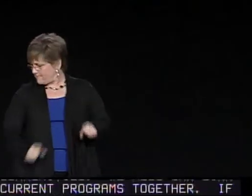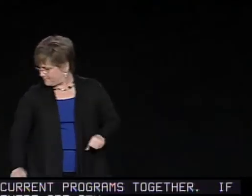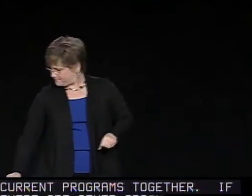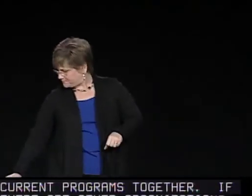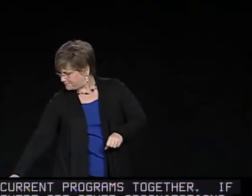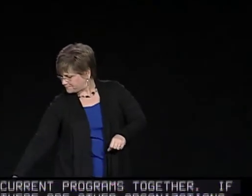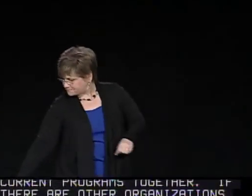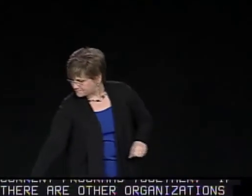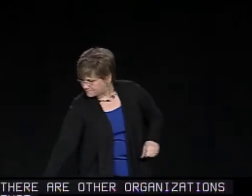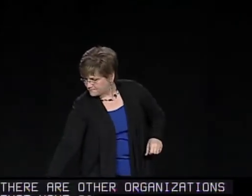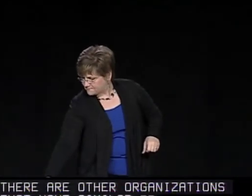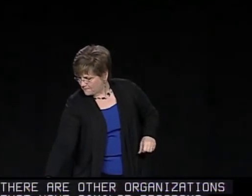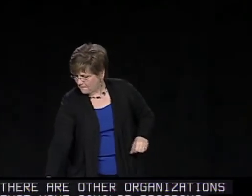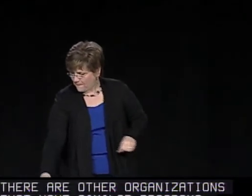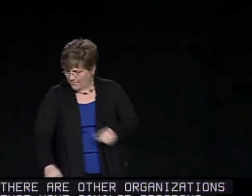come together, we will be more strong.